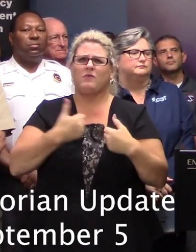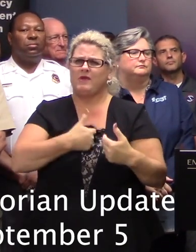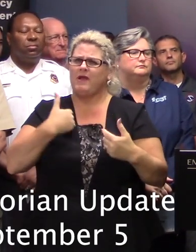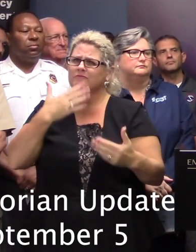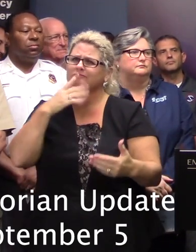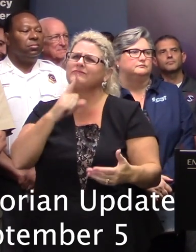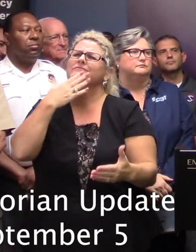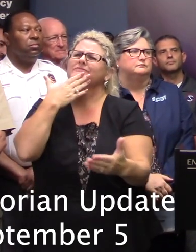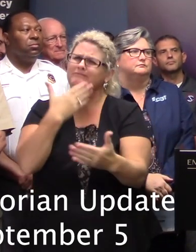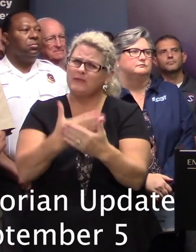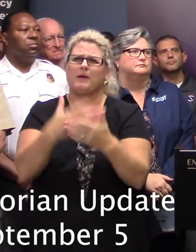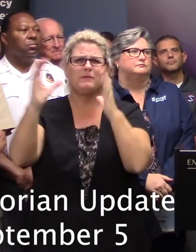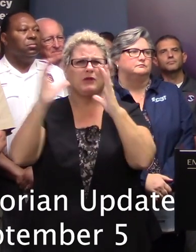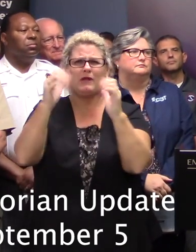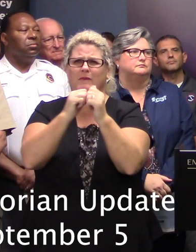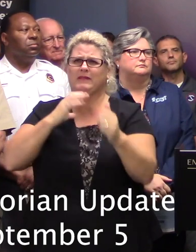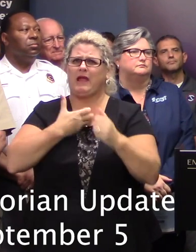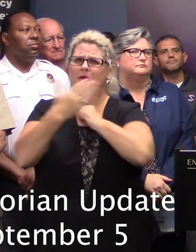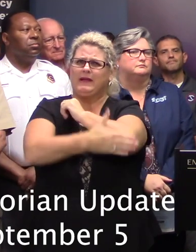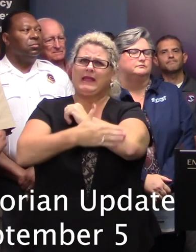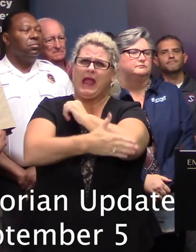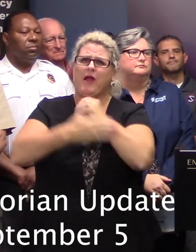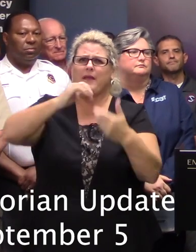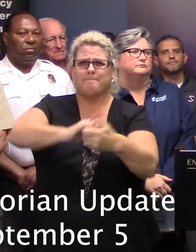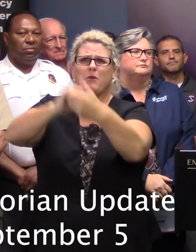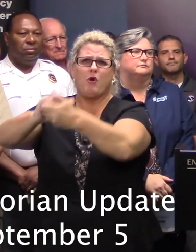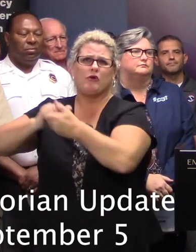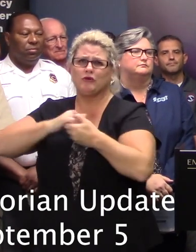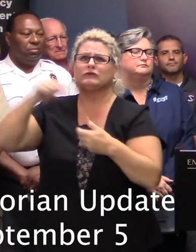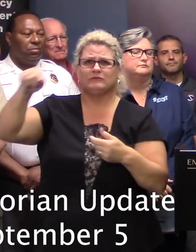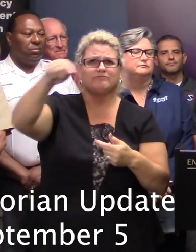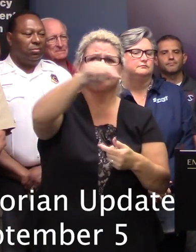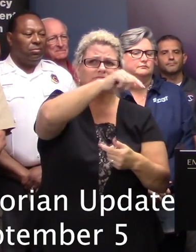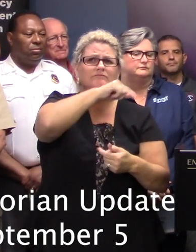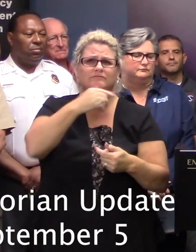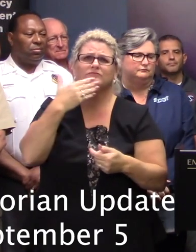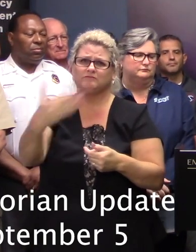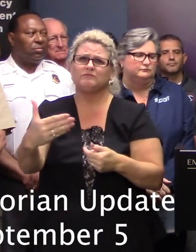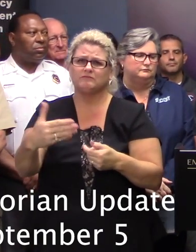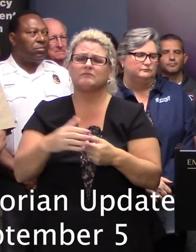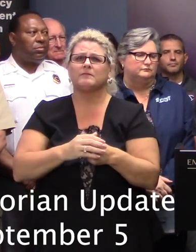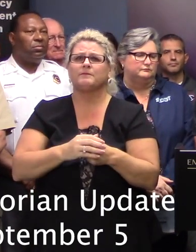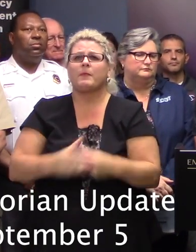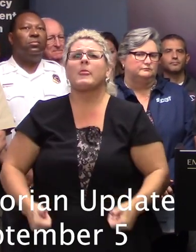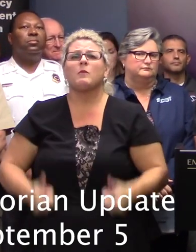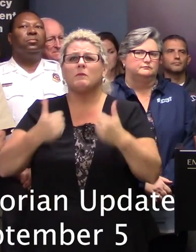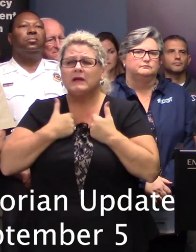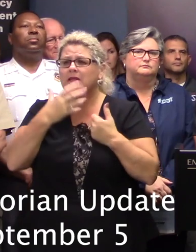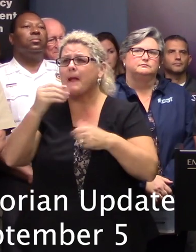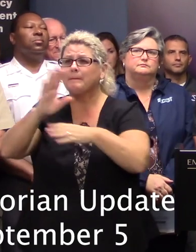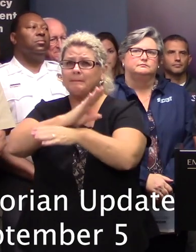in all systems with our county emergency management partners at the local level. In terms of residential and business damages,